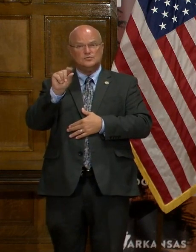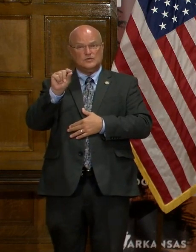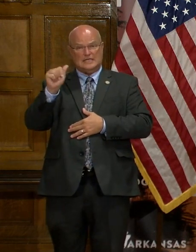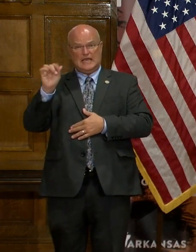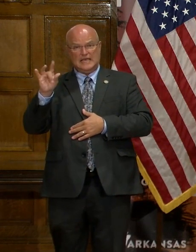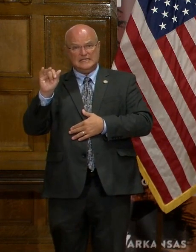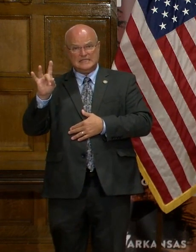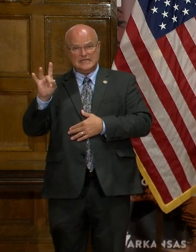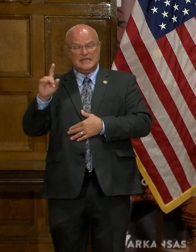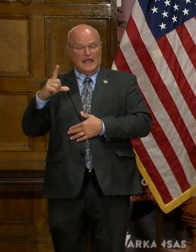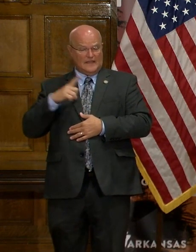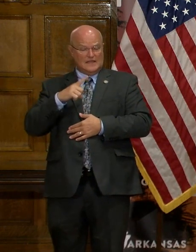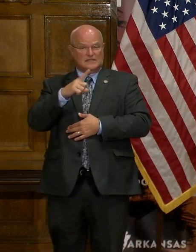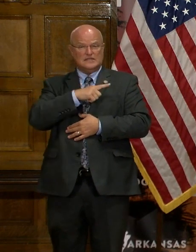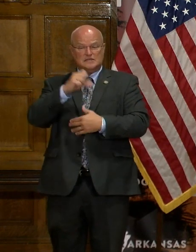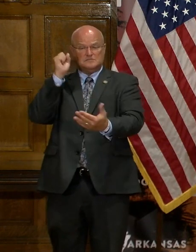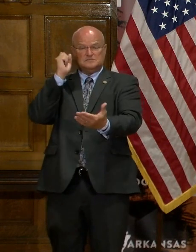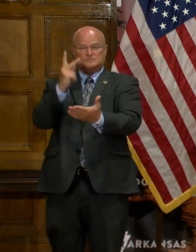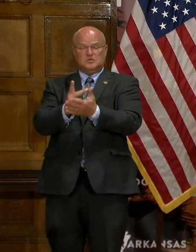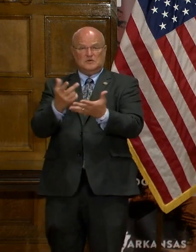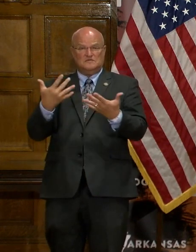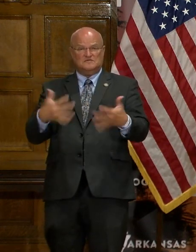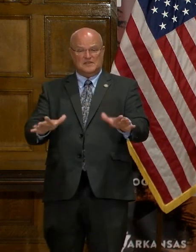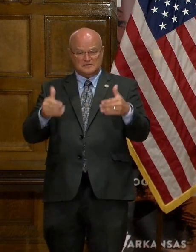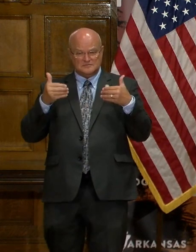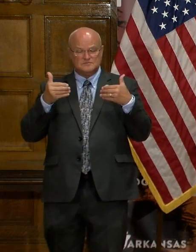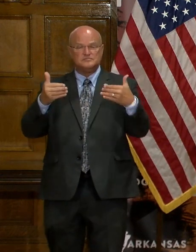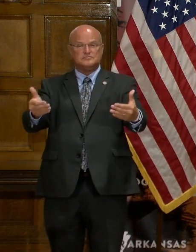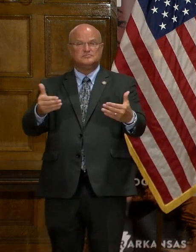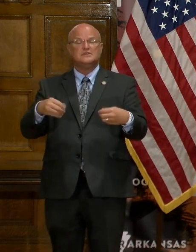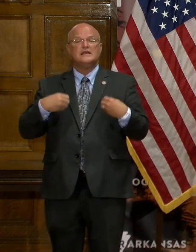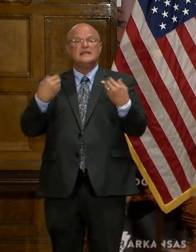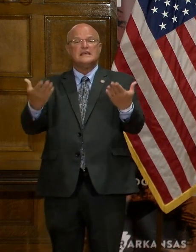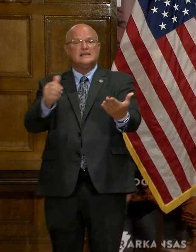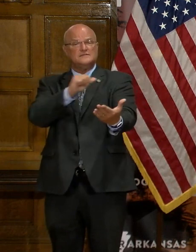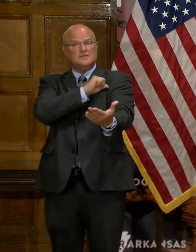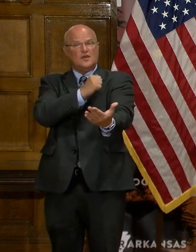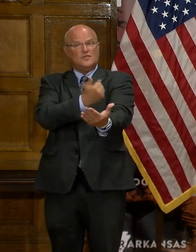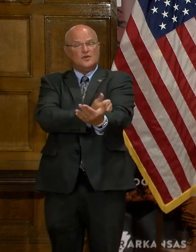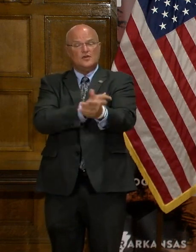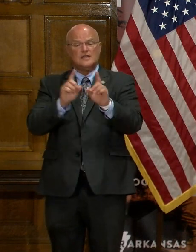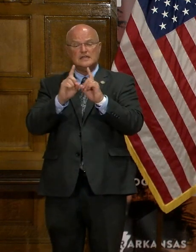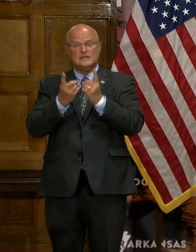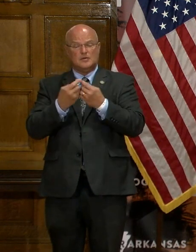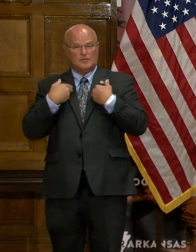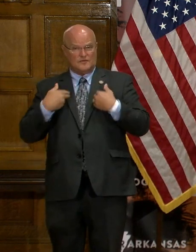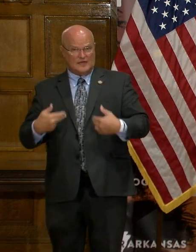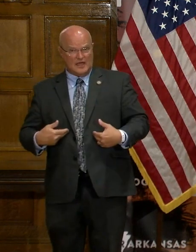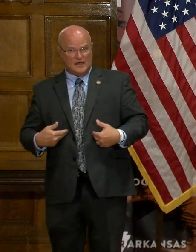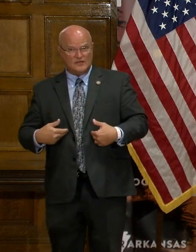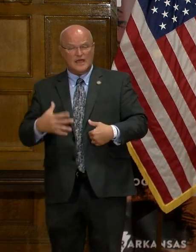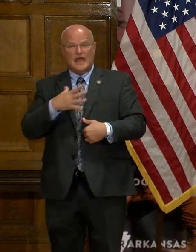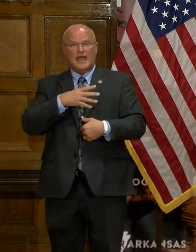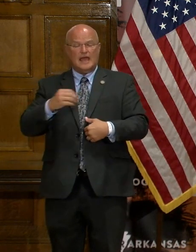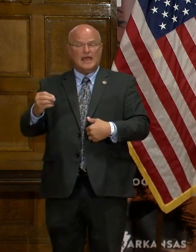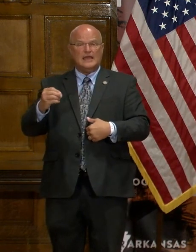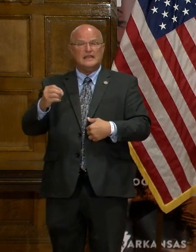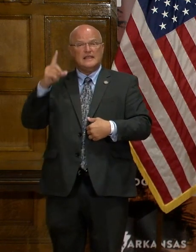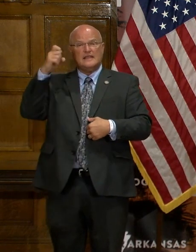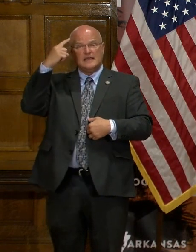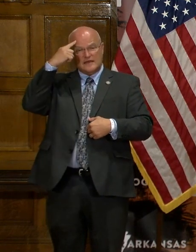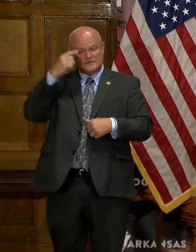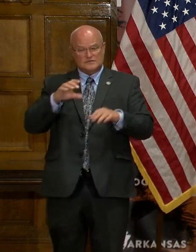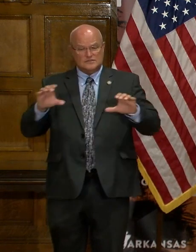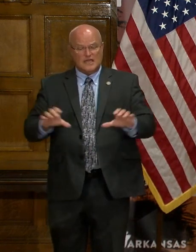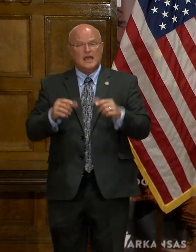legislature wisely approved those rules that gives authority to the Department of Health and the executive branch to act